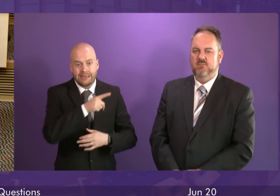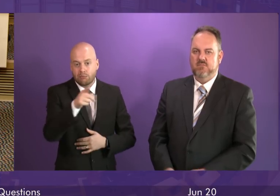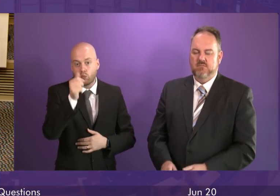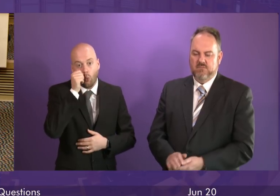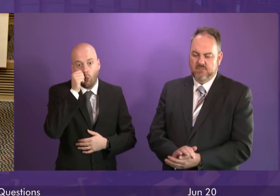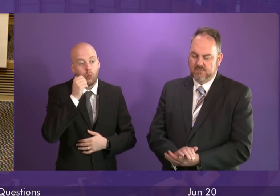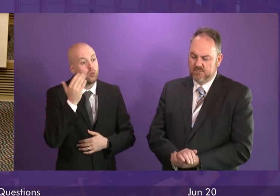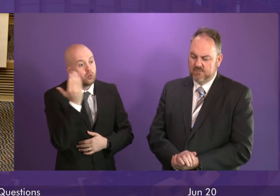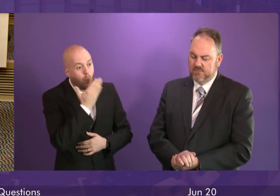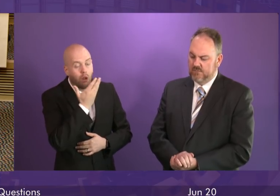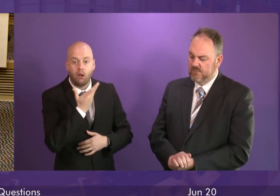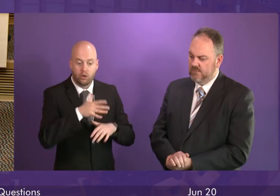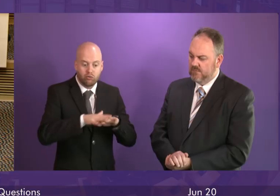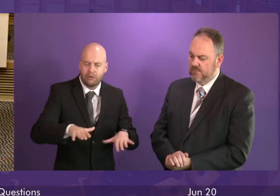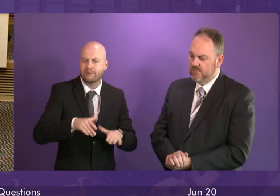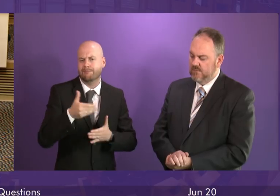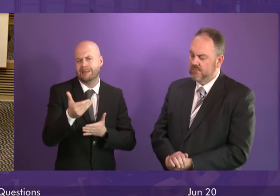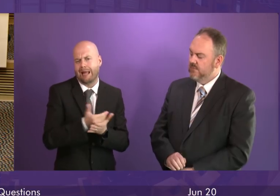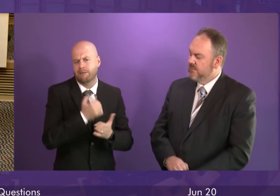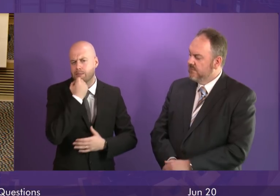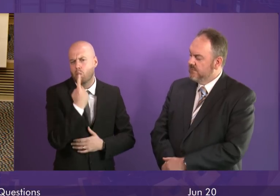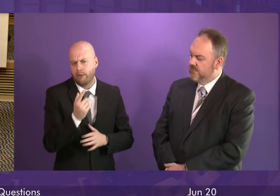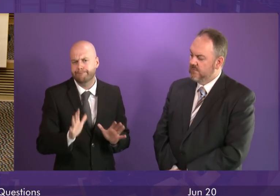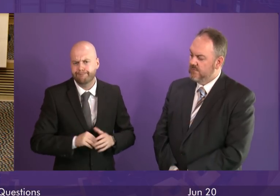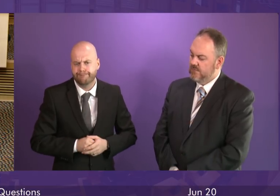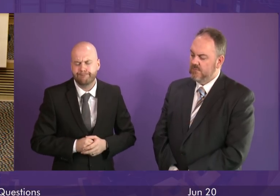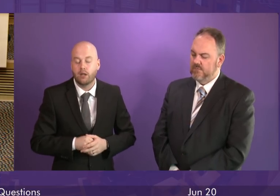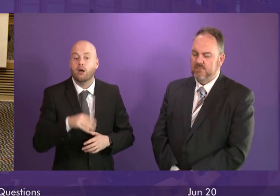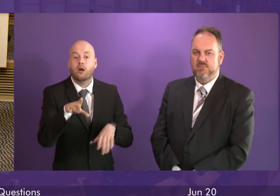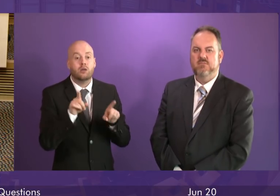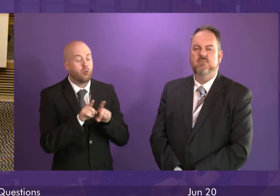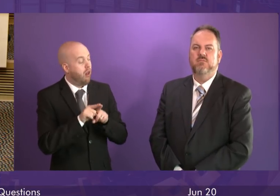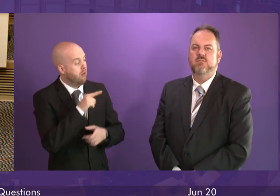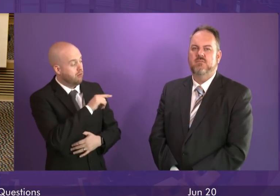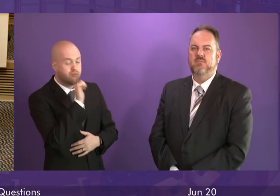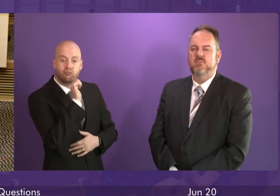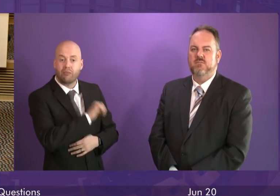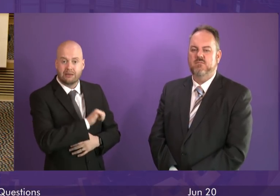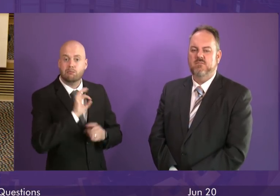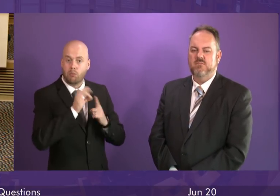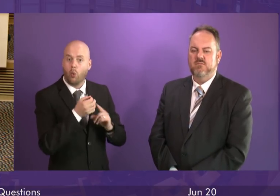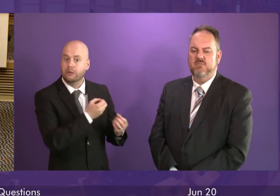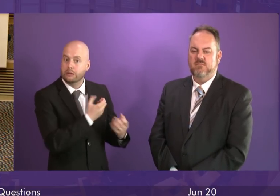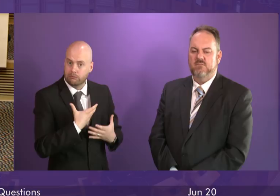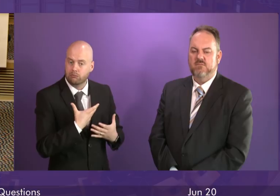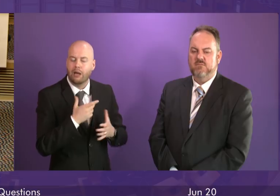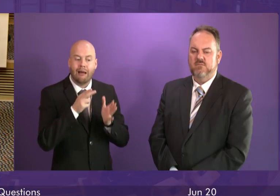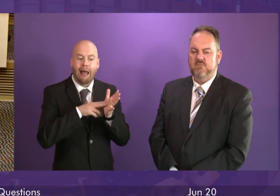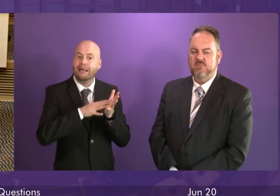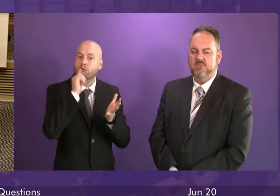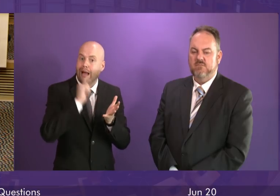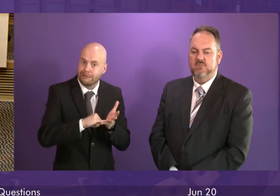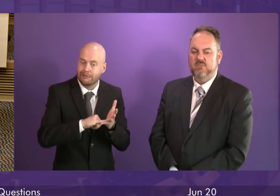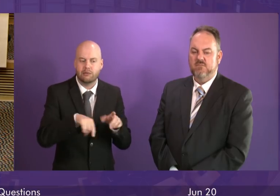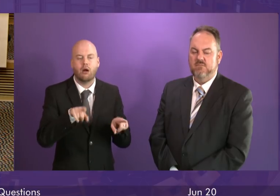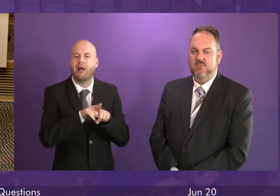school that their children go to. Finally, just to reiterate a point that Ruth Davidson rightly made. It is the view of the NHS board and the